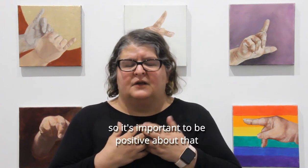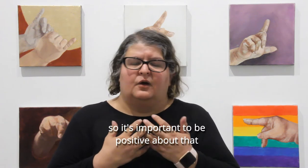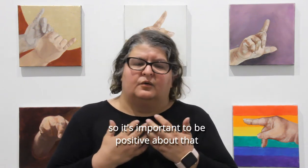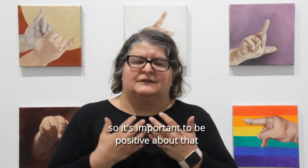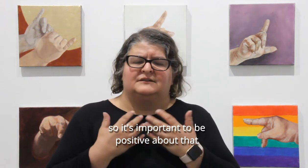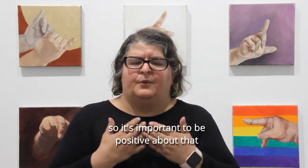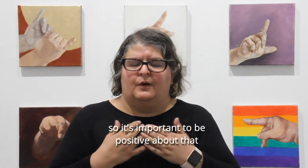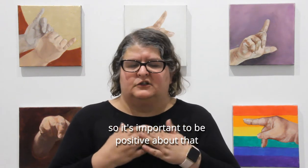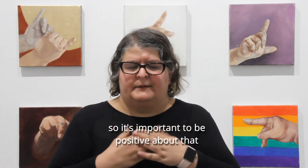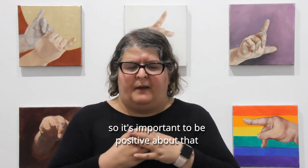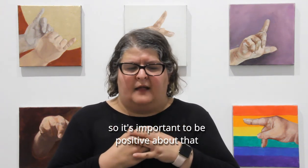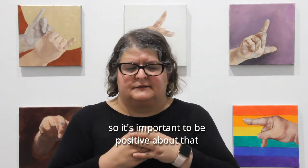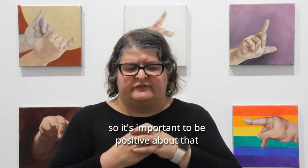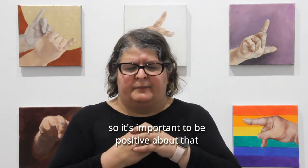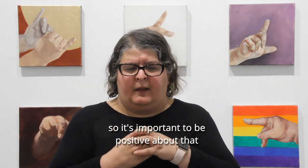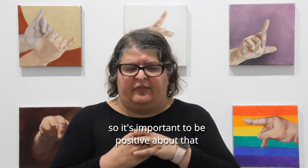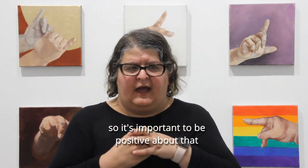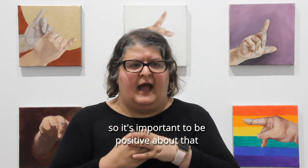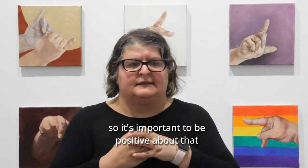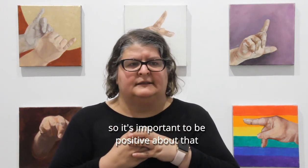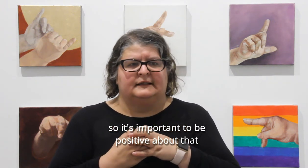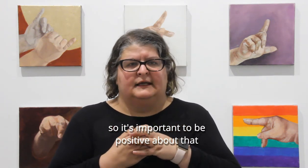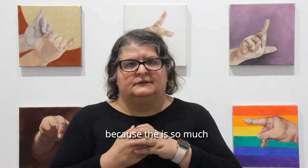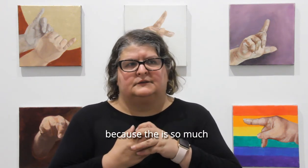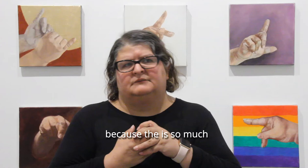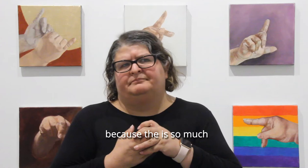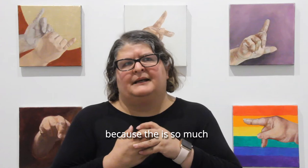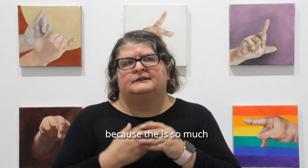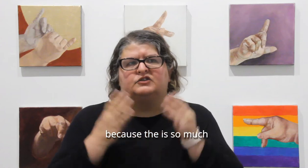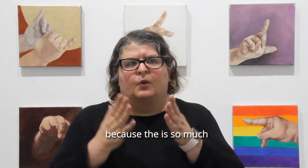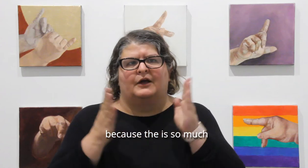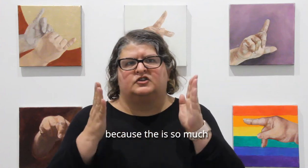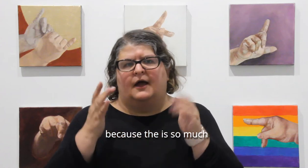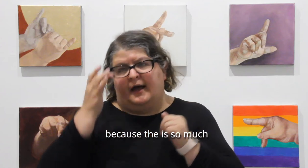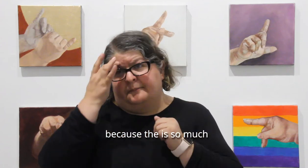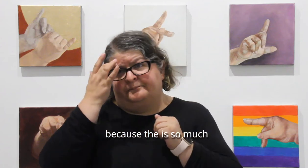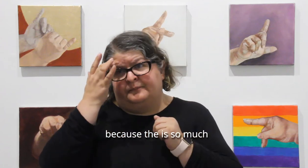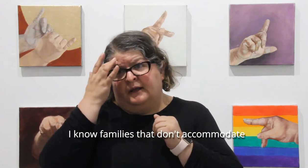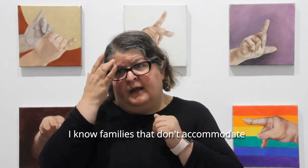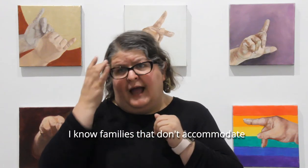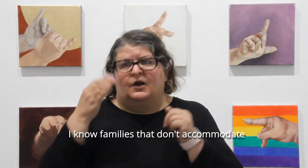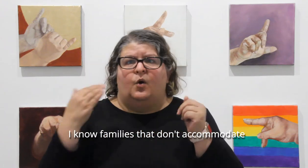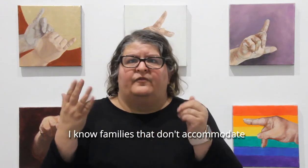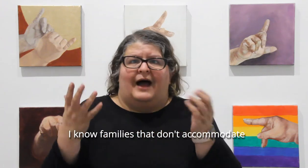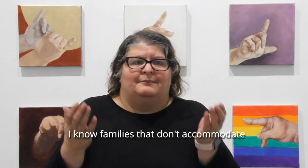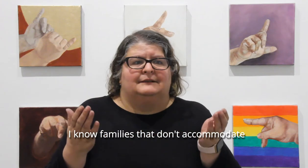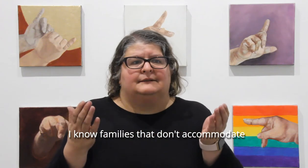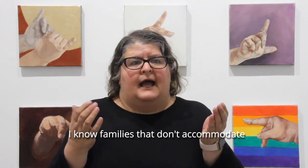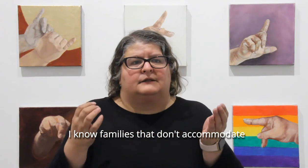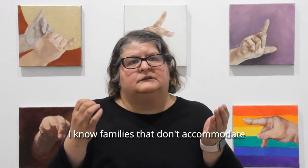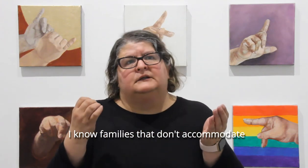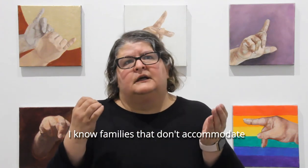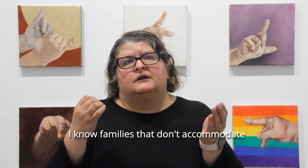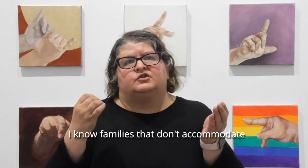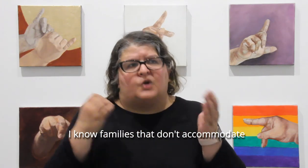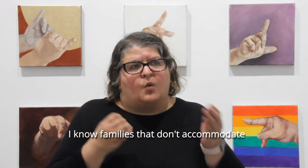so it's important to be positive about that because there's so much, um, I know families that don't